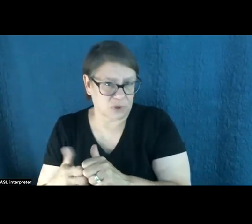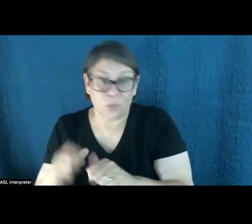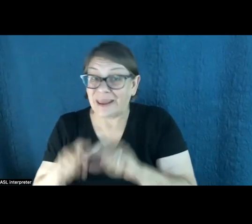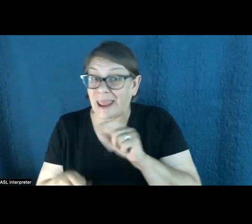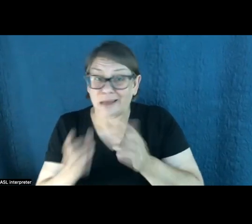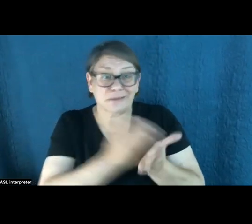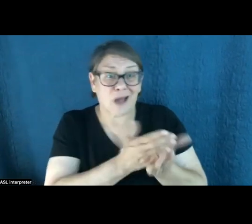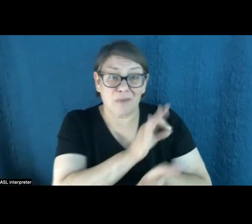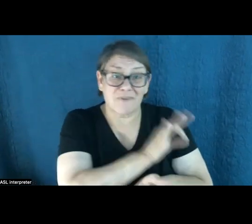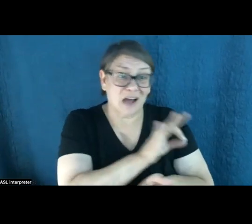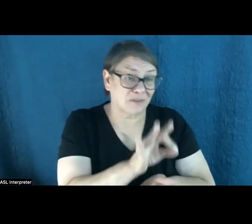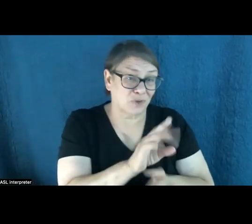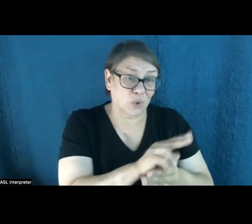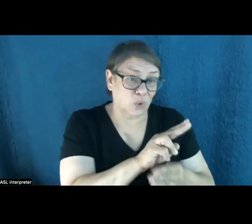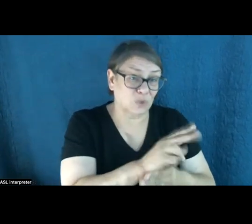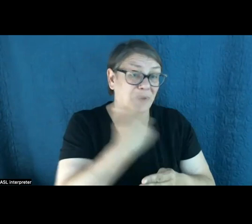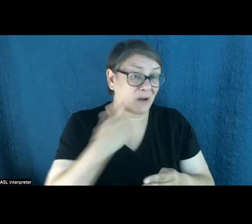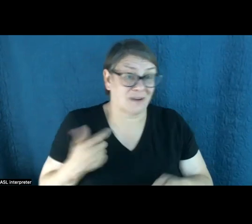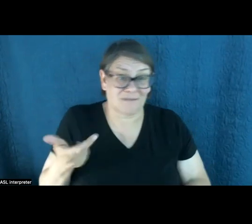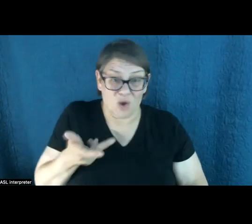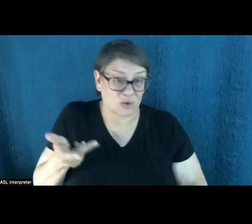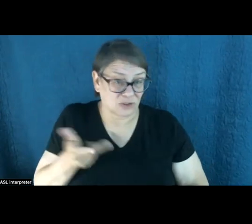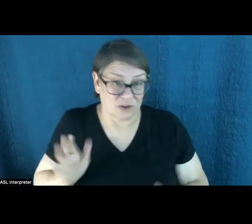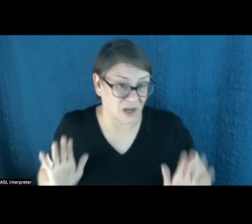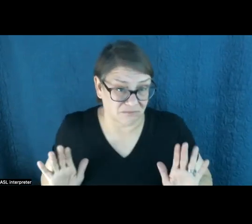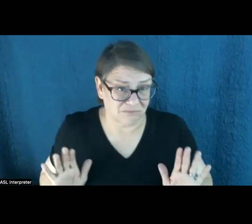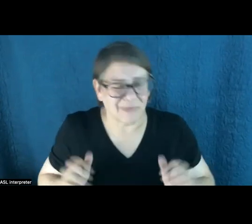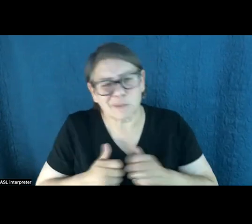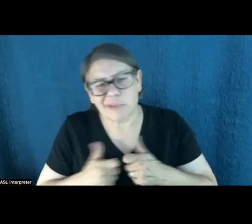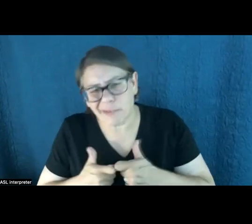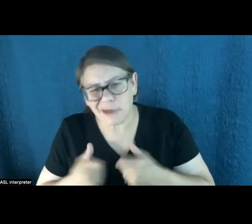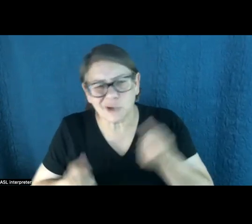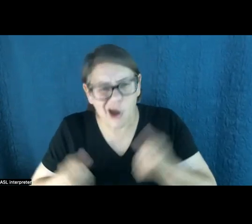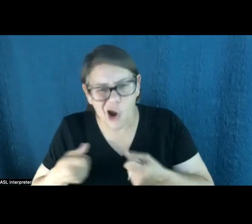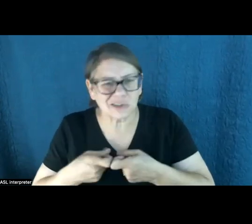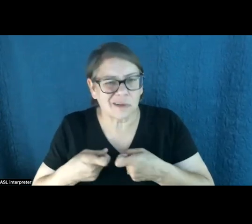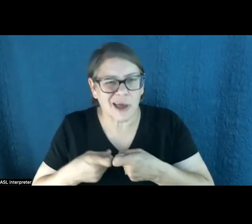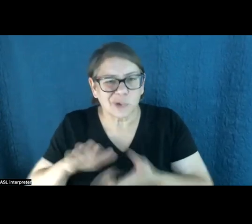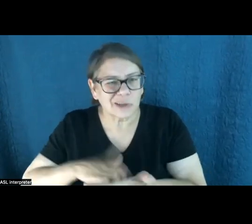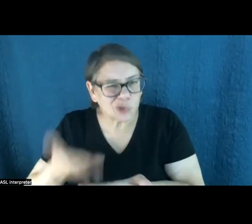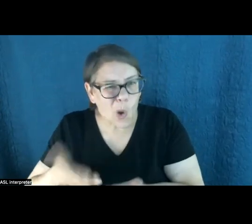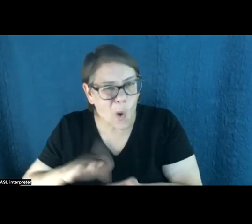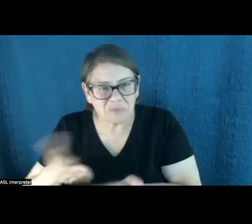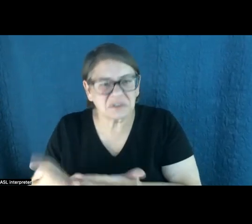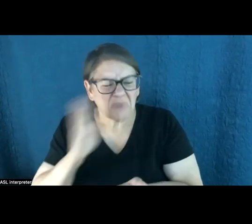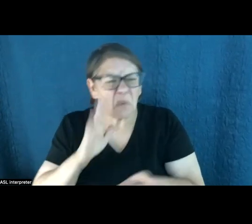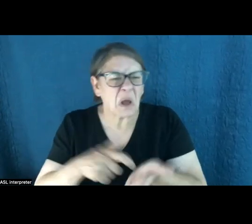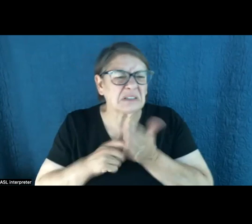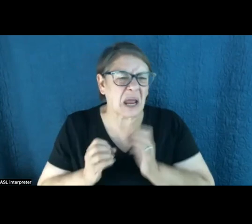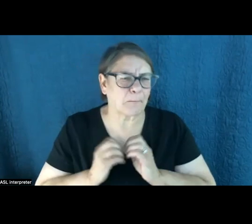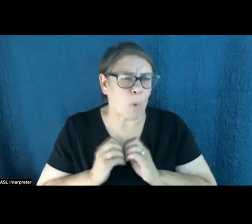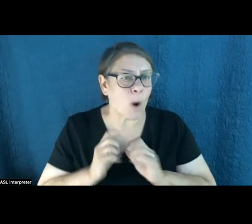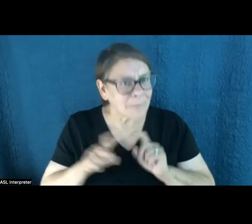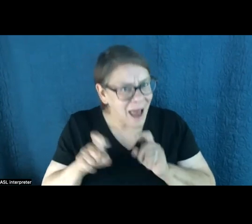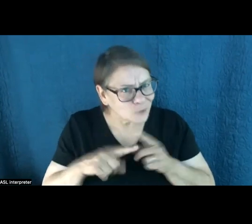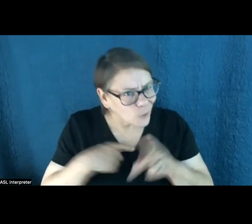of those technologies and also power all of our electric cars and heat pumps and electric stoves. It's, it's going to take a lot more and we're going to need to figure out what that